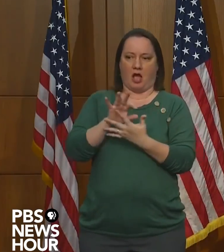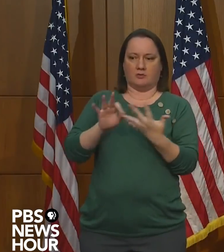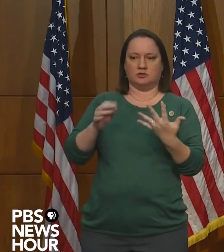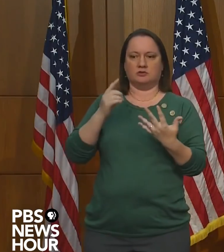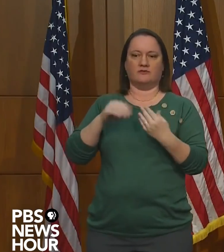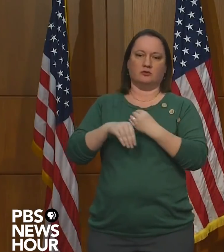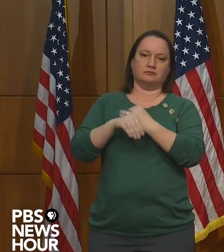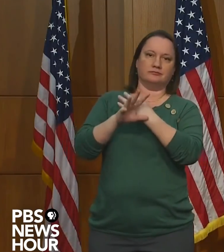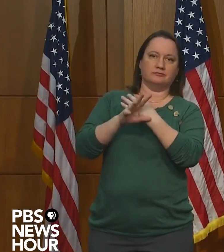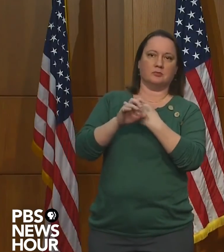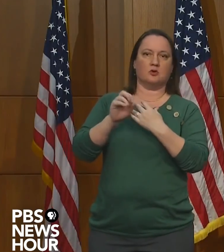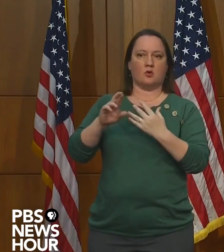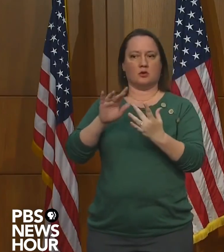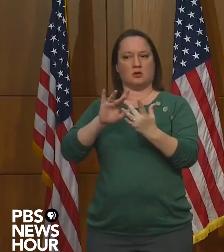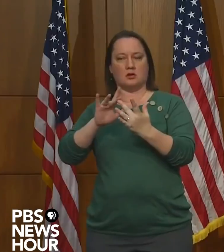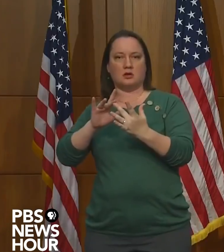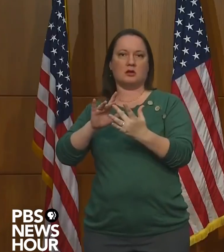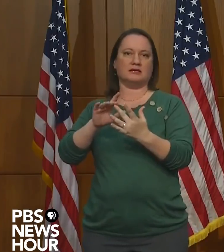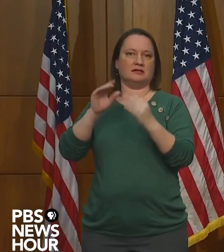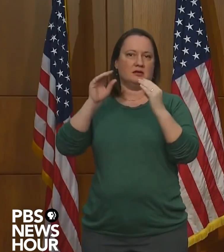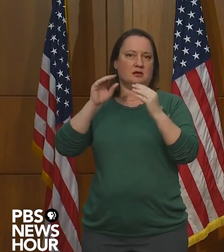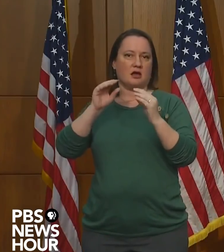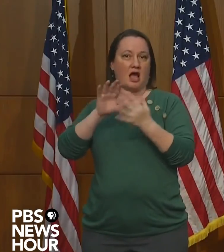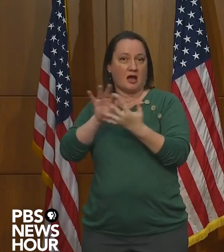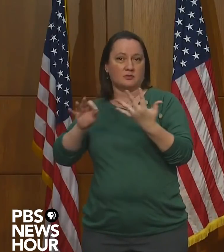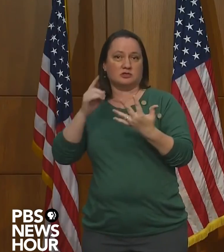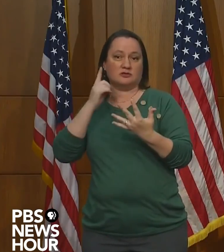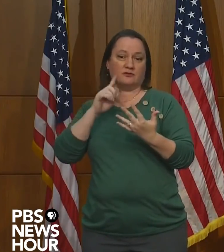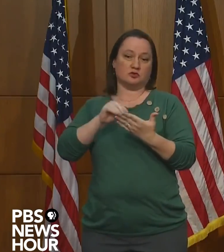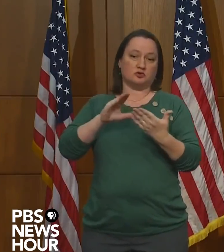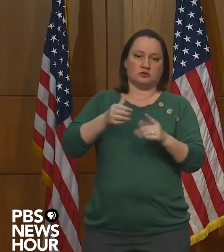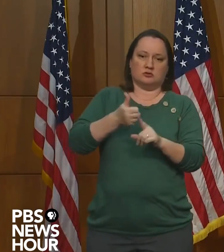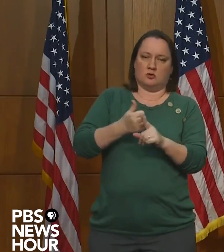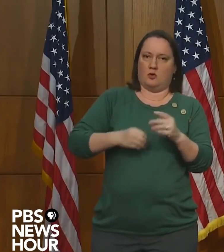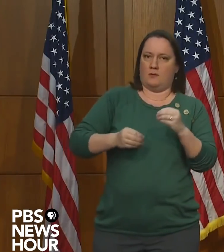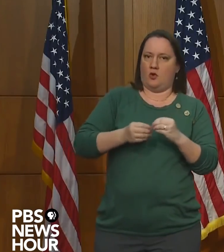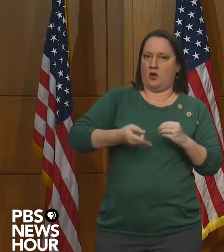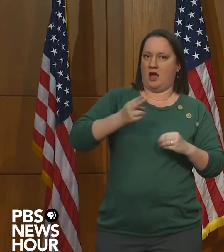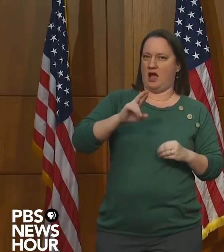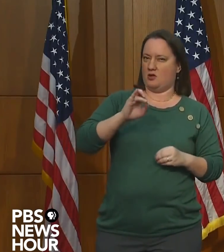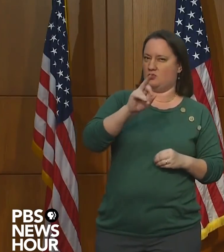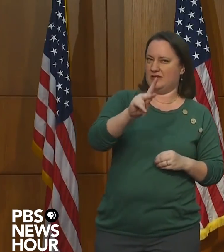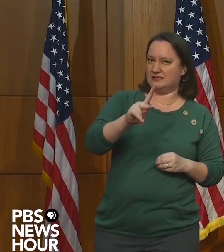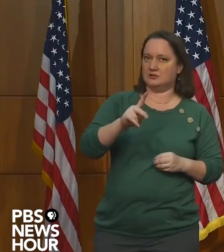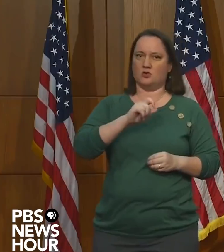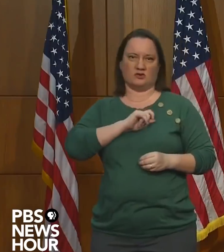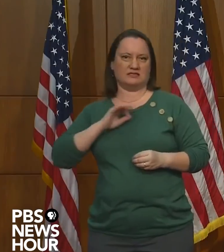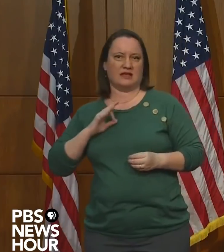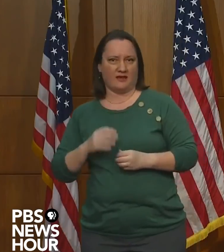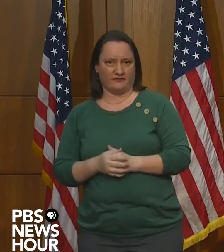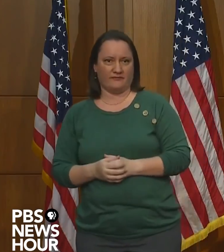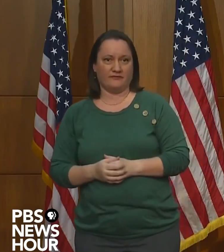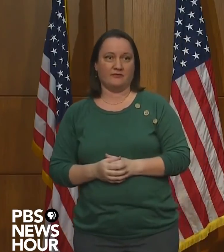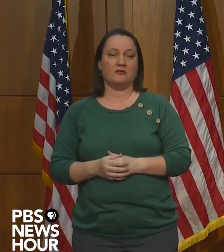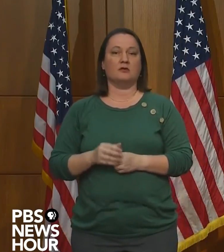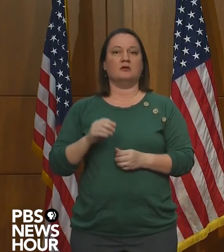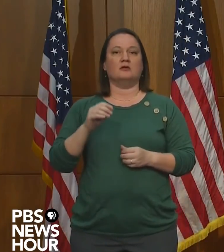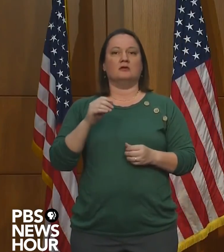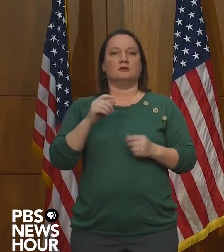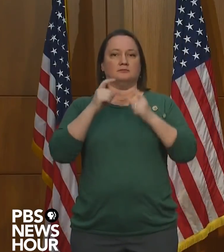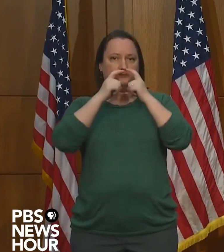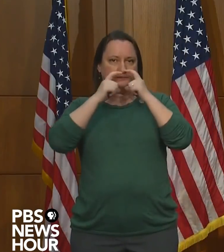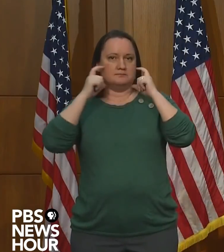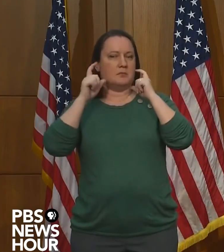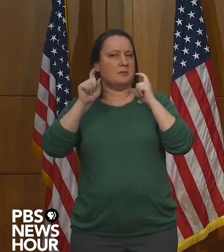There will be daily health screenings and wearing of face coverings by staff where physical distancing cannot